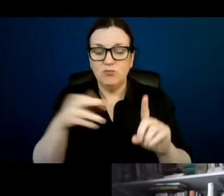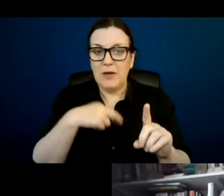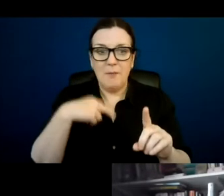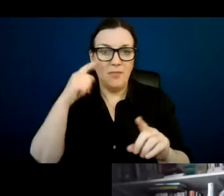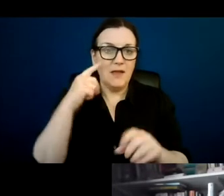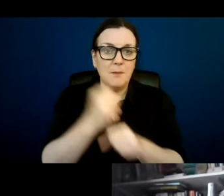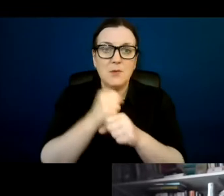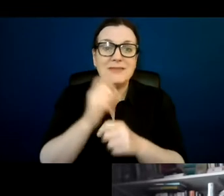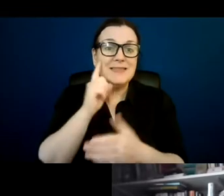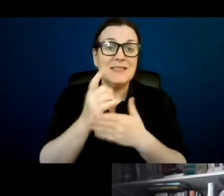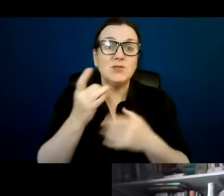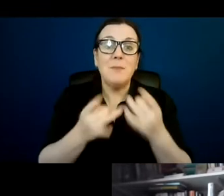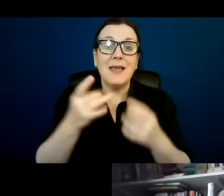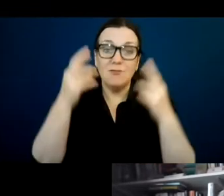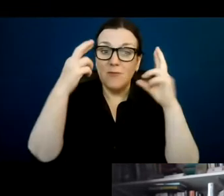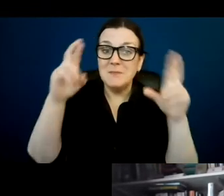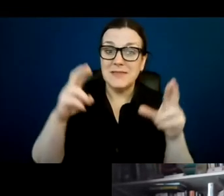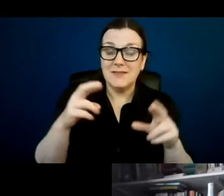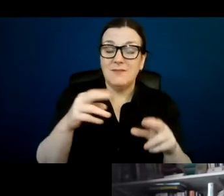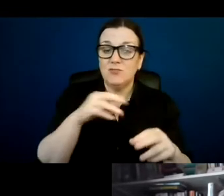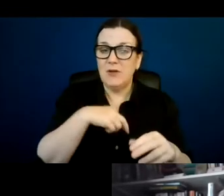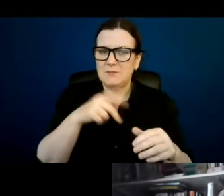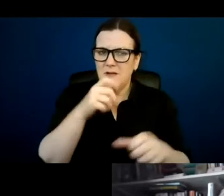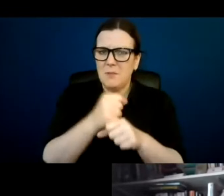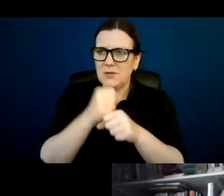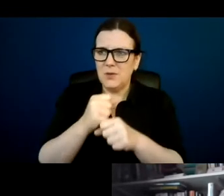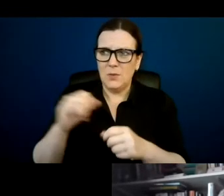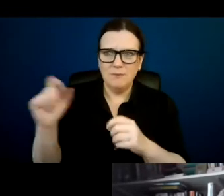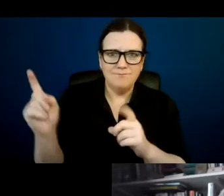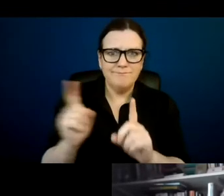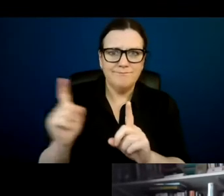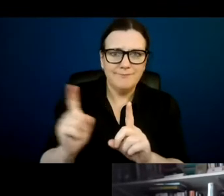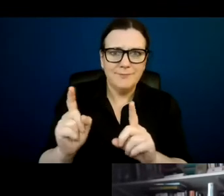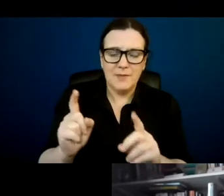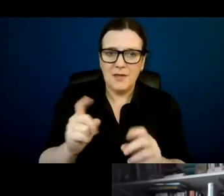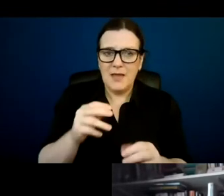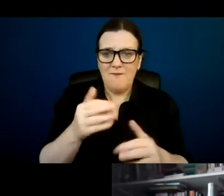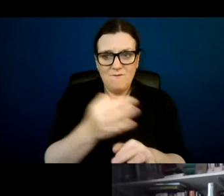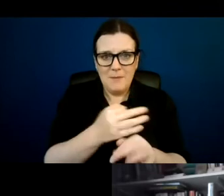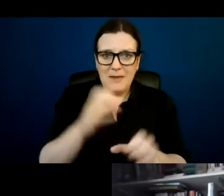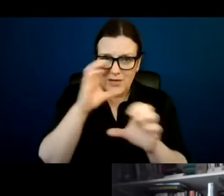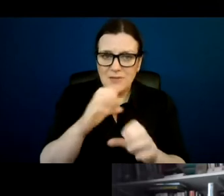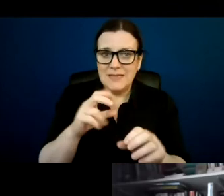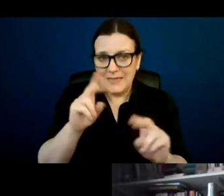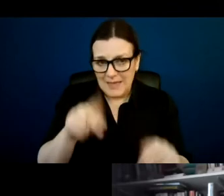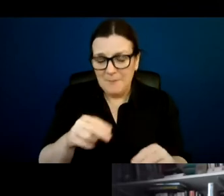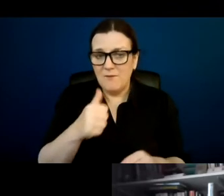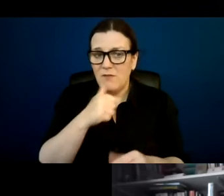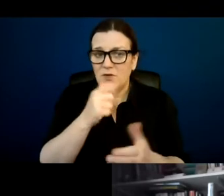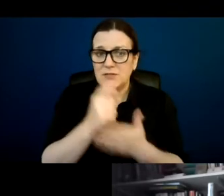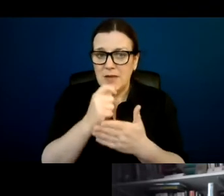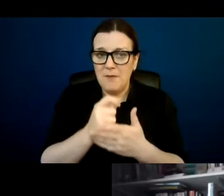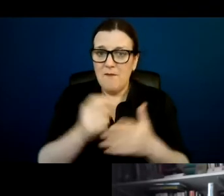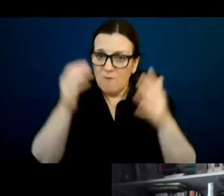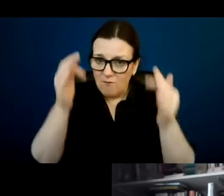decision making representatives that does create a context in which family carers can be possibly for the first time properly